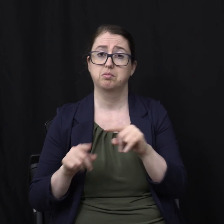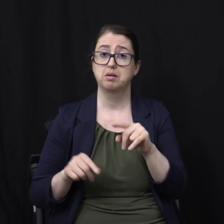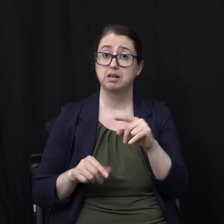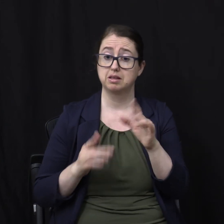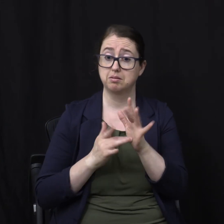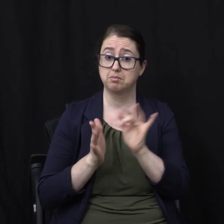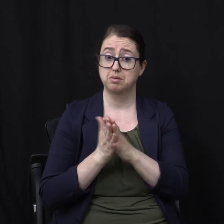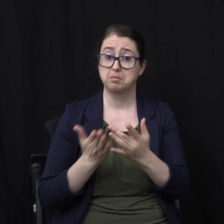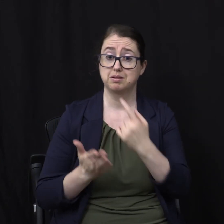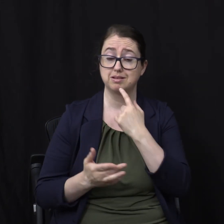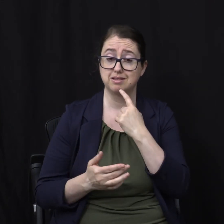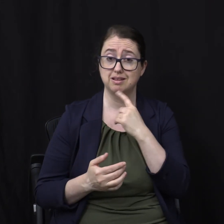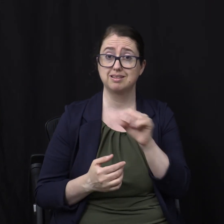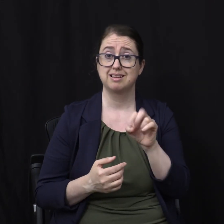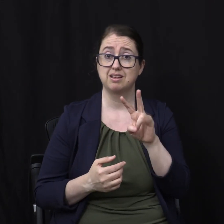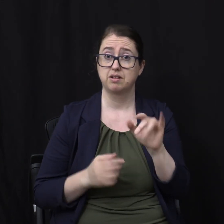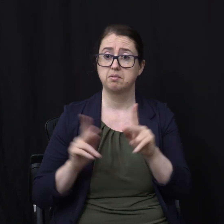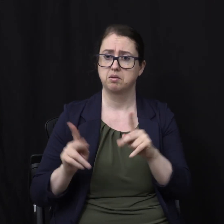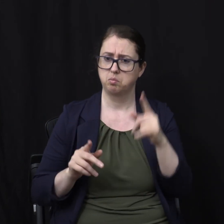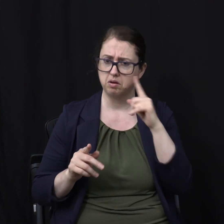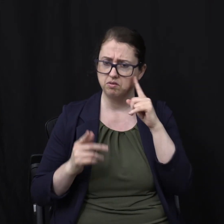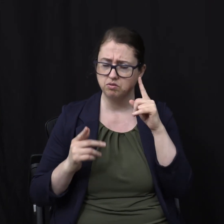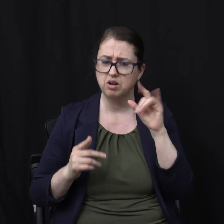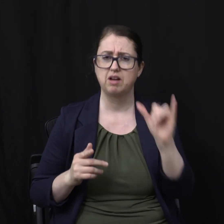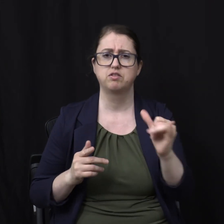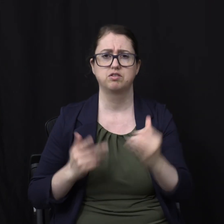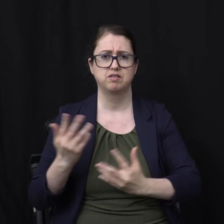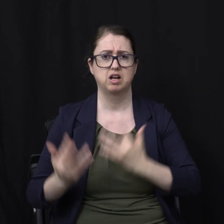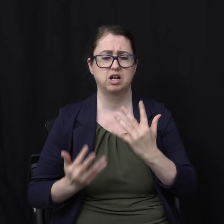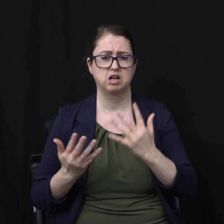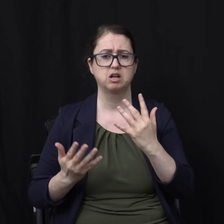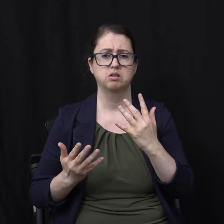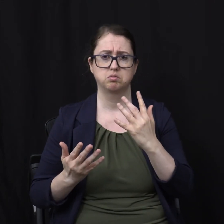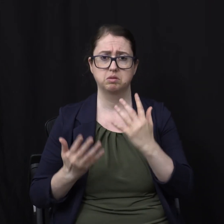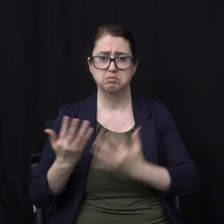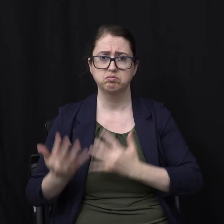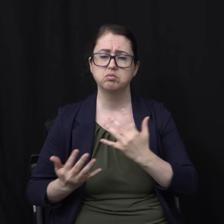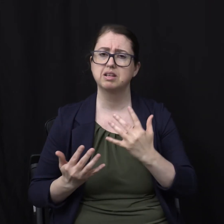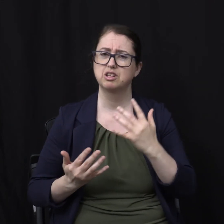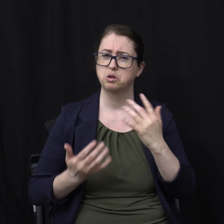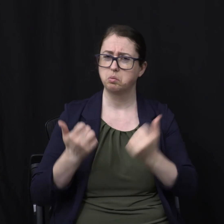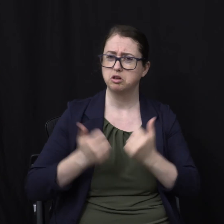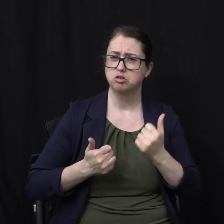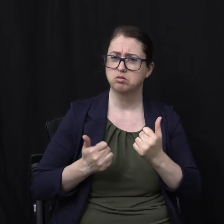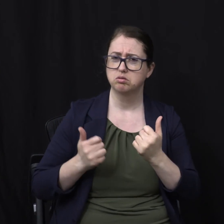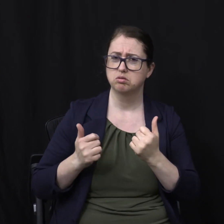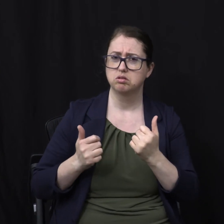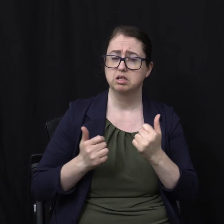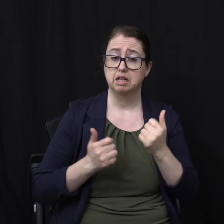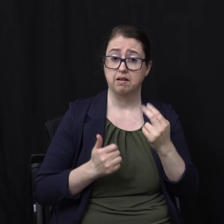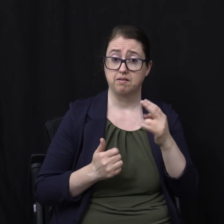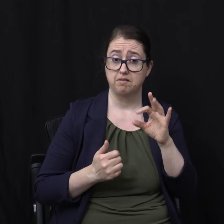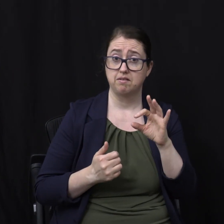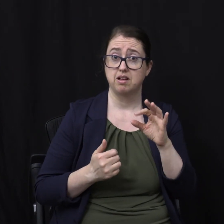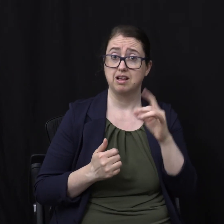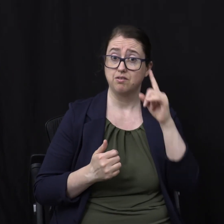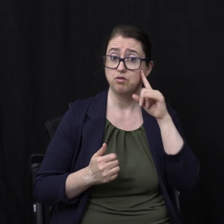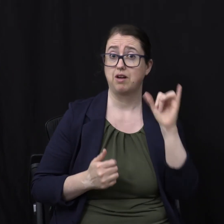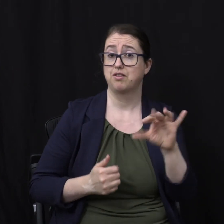wicked will burn In eternal fire? Are they eternal Or is the fire eternal? You want to know What eternal fire